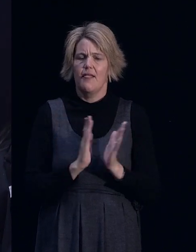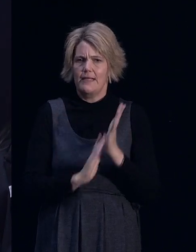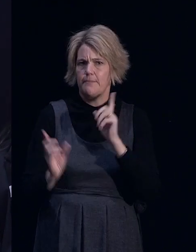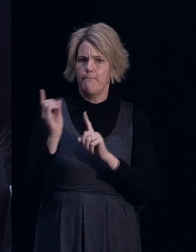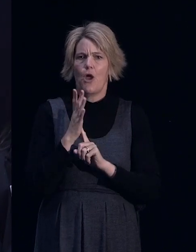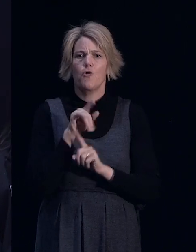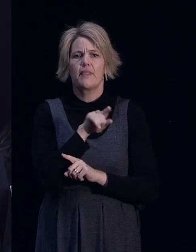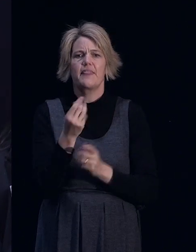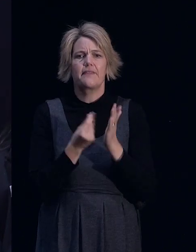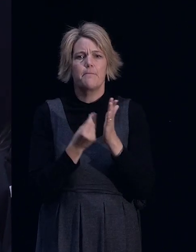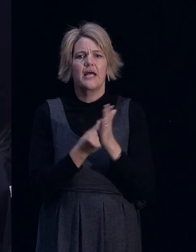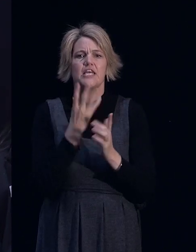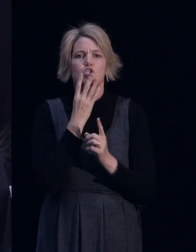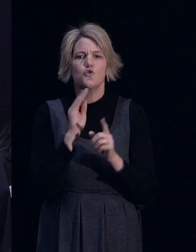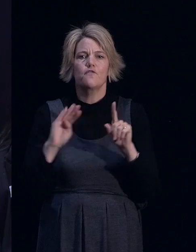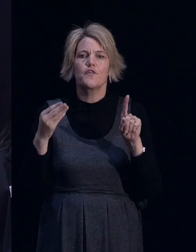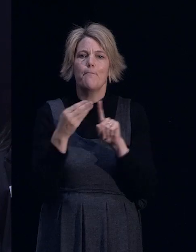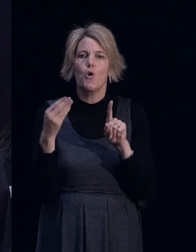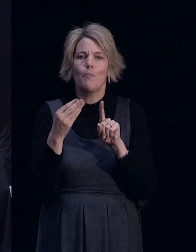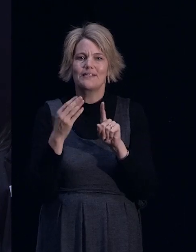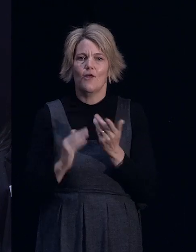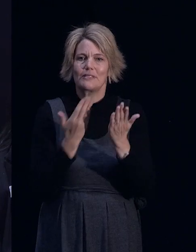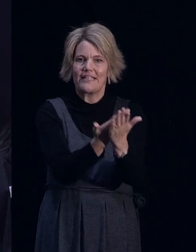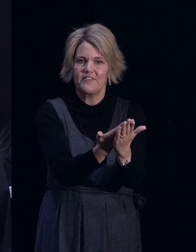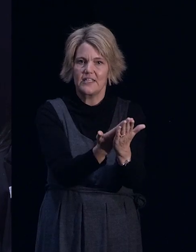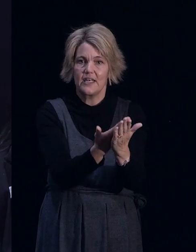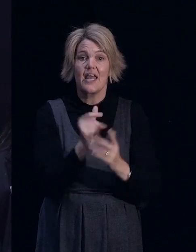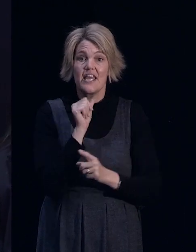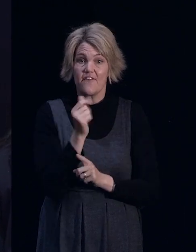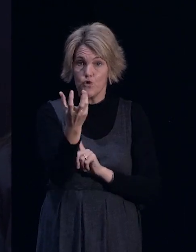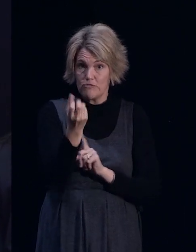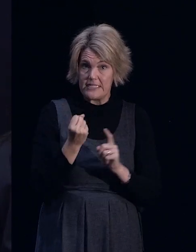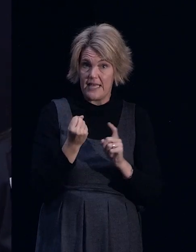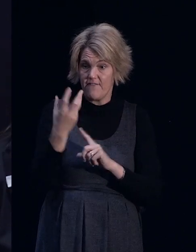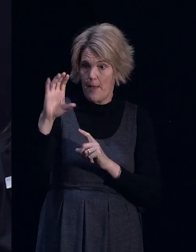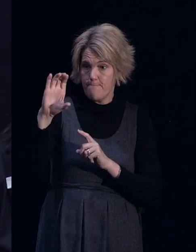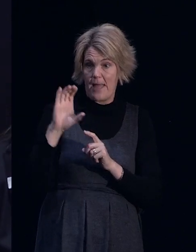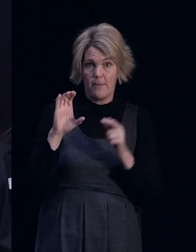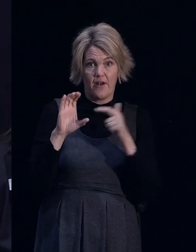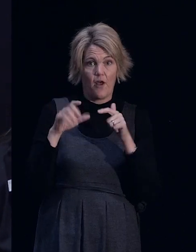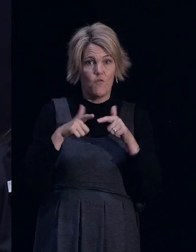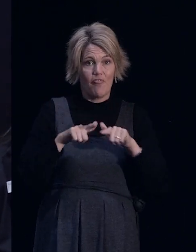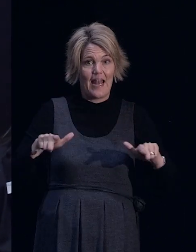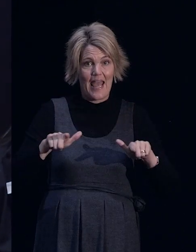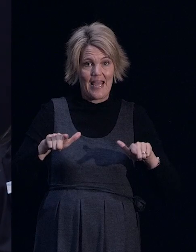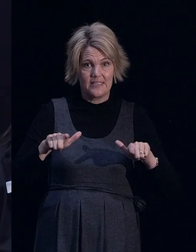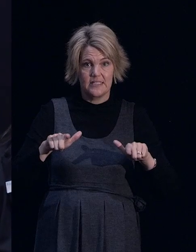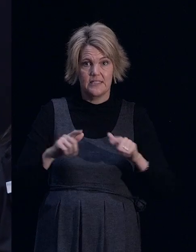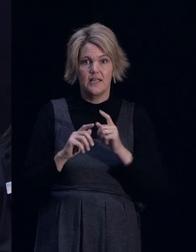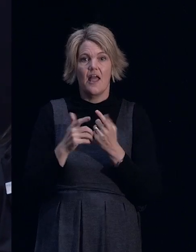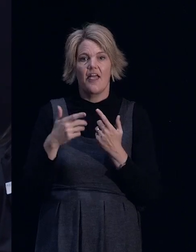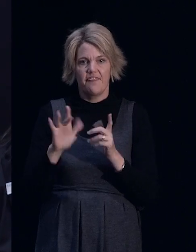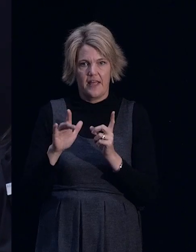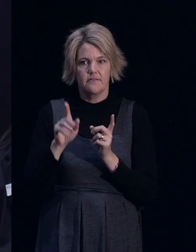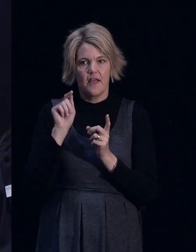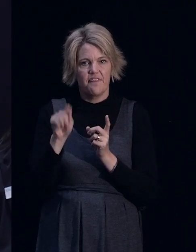used for the purposes intended. And if you receive a payment for the land, there'll be a note with that indicating